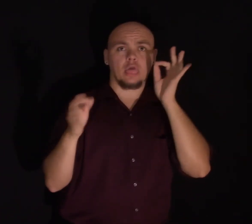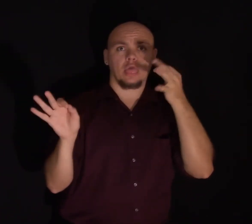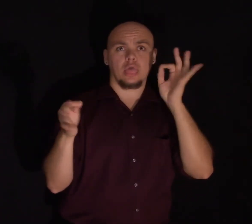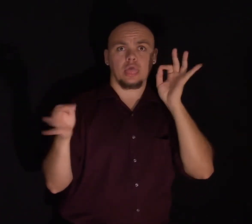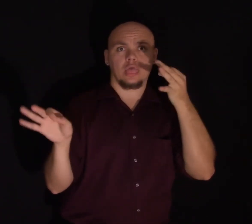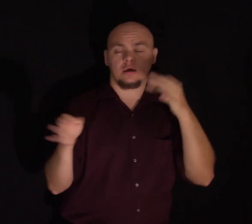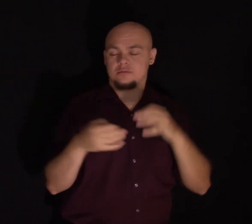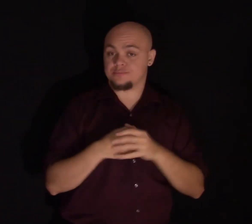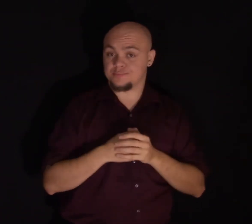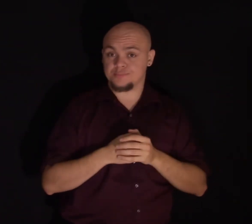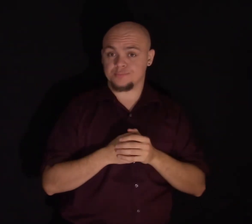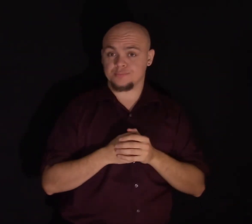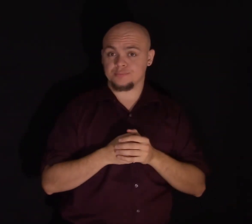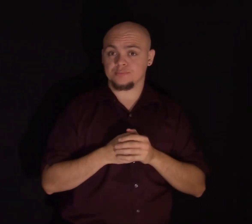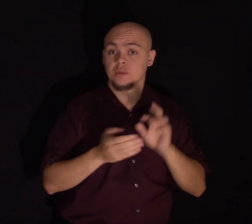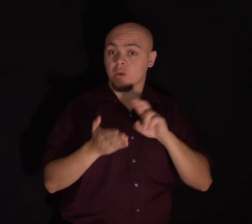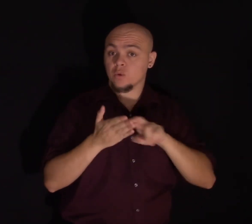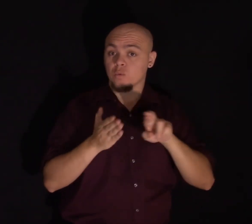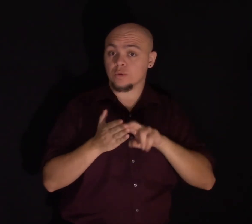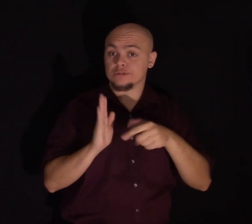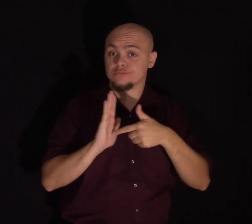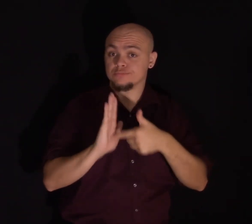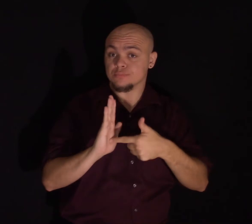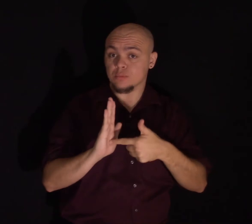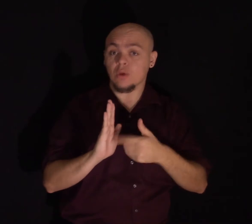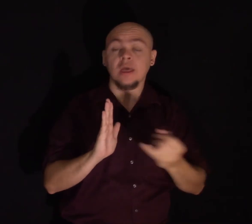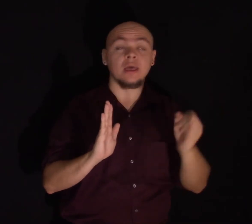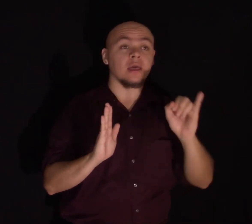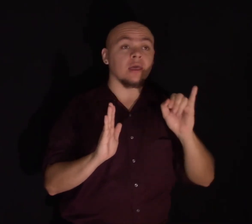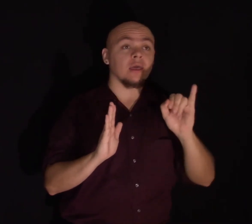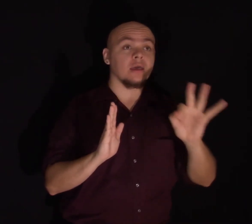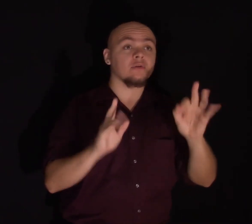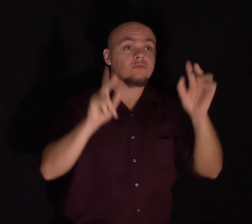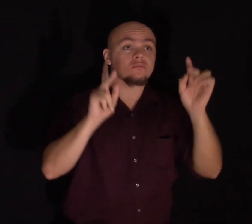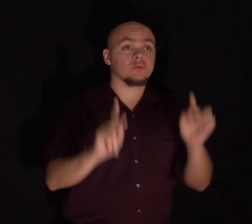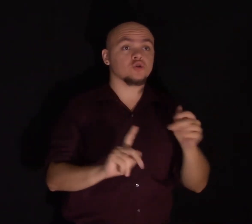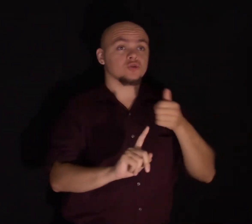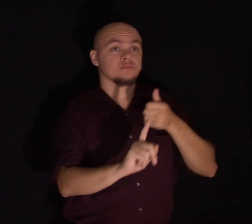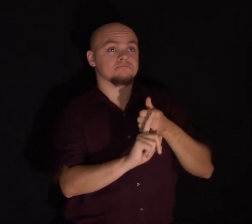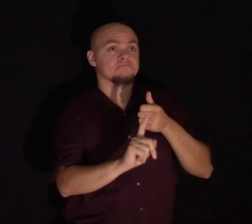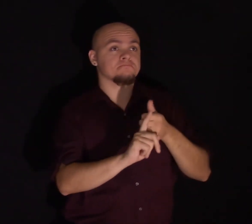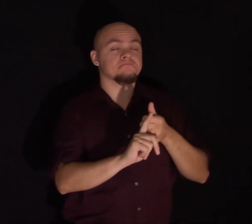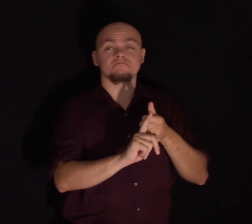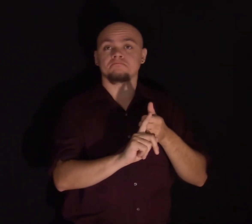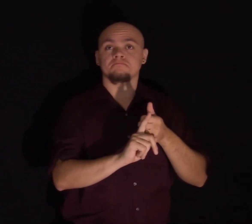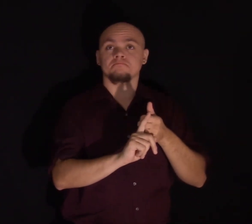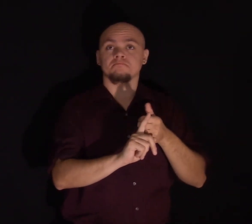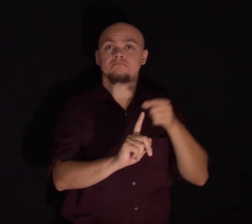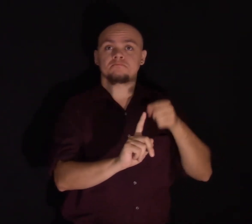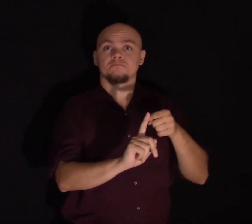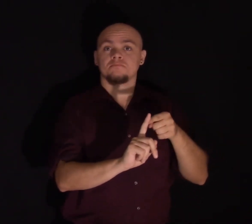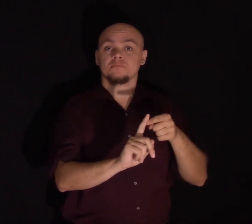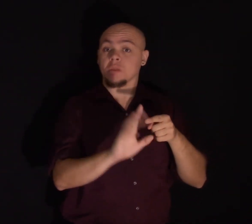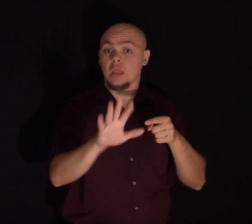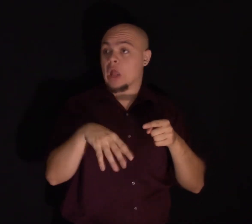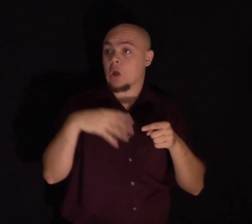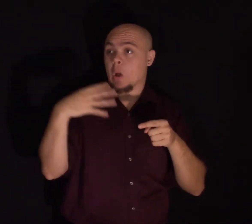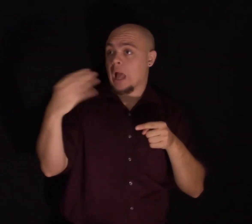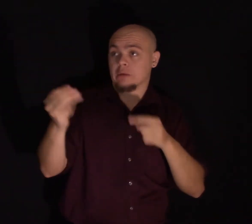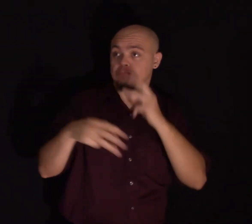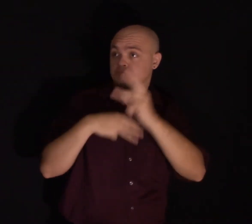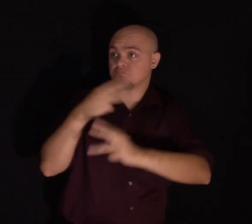Research indicates that if we take people out and about in the world,